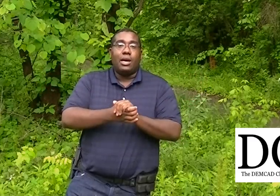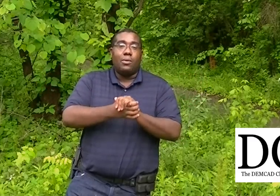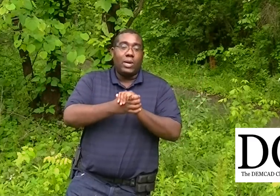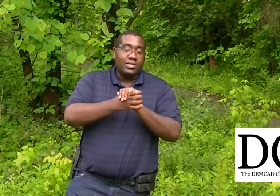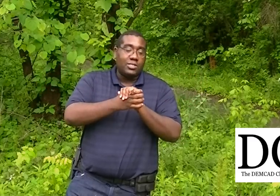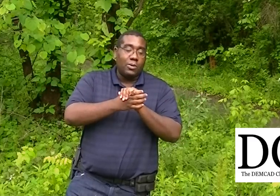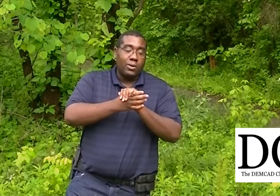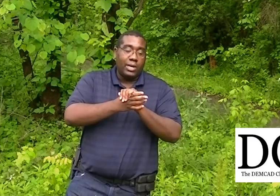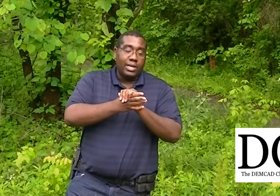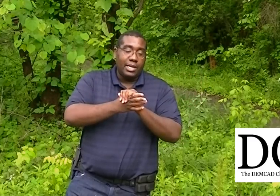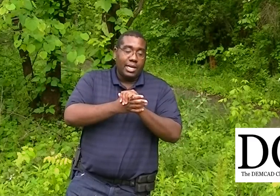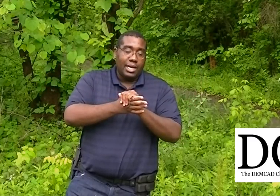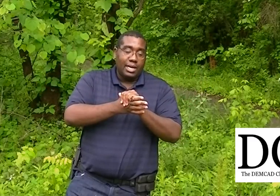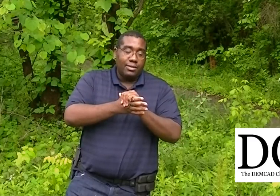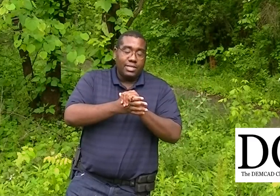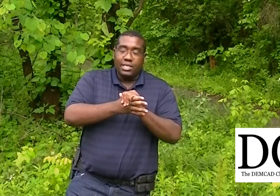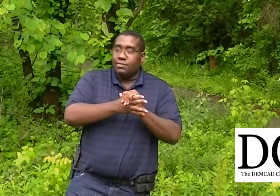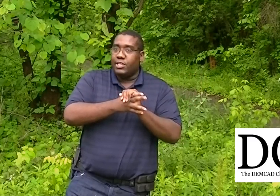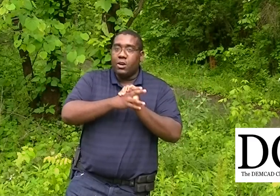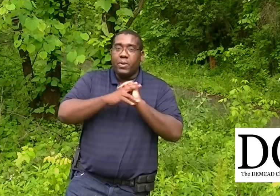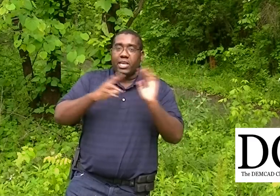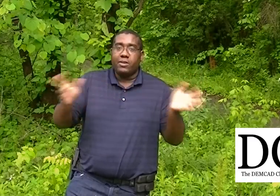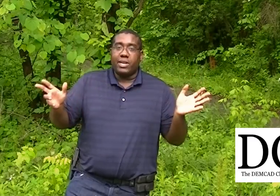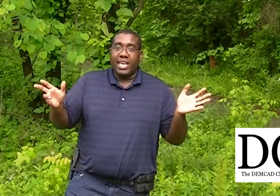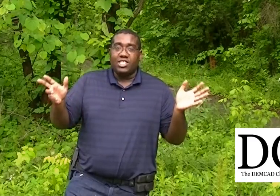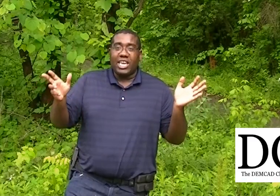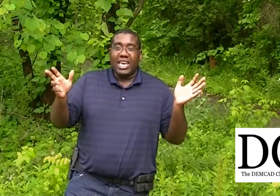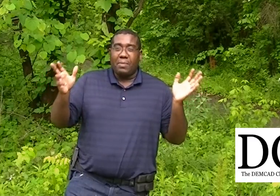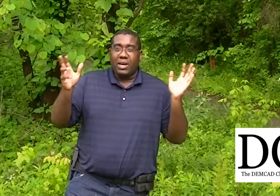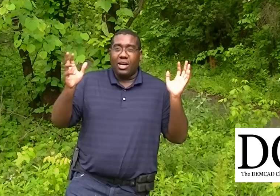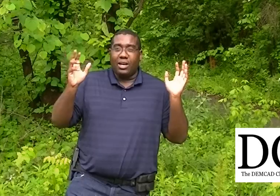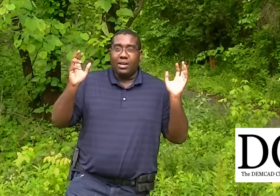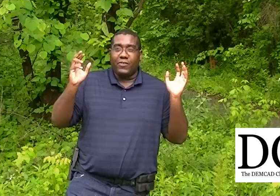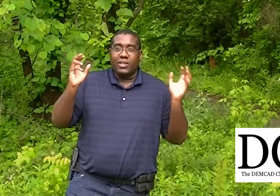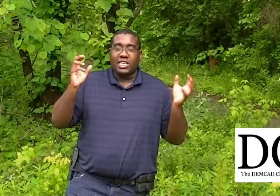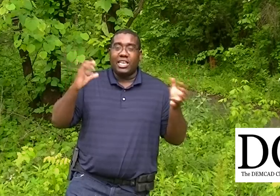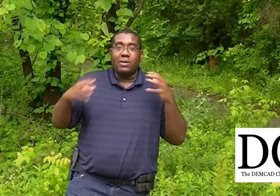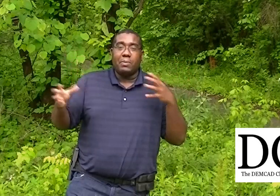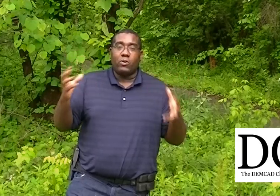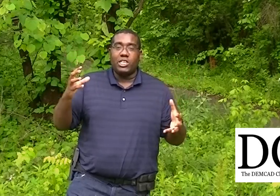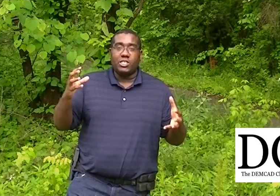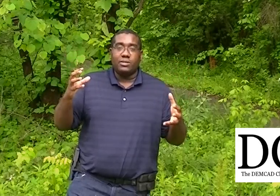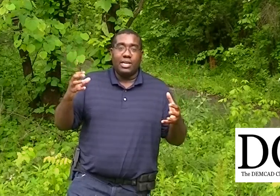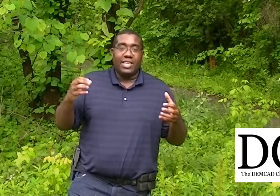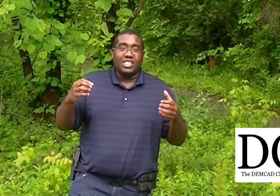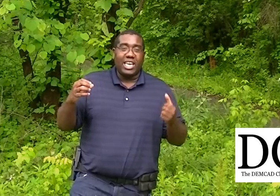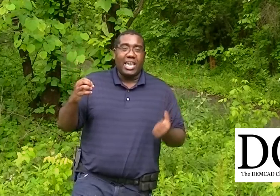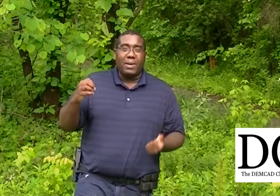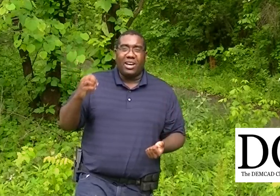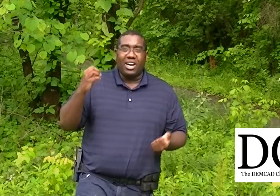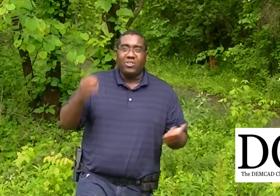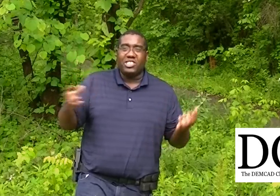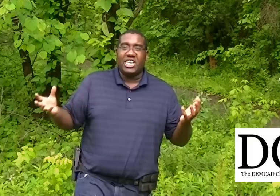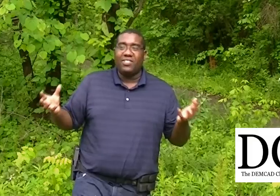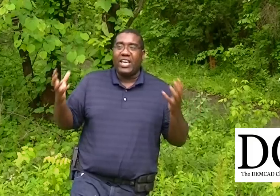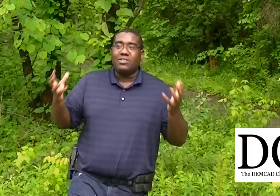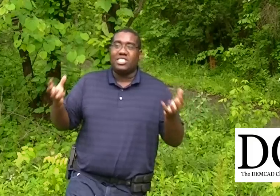what else is going on? The European Union, actually had about, as far as illegal immigration, they actually had about 110,000